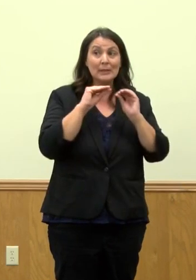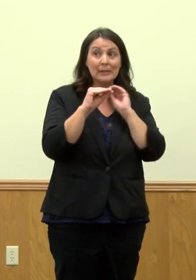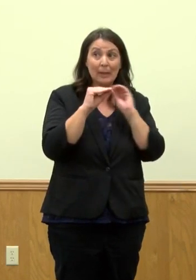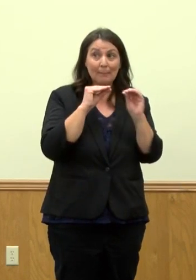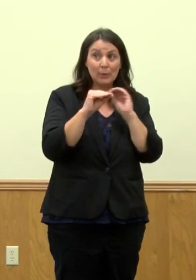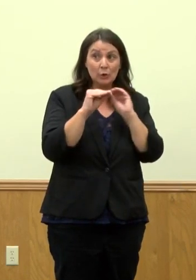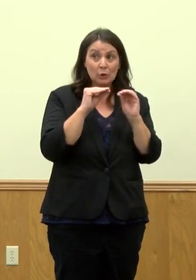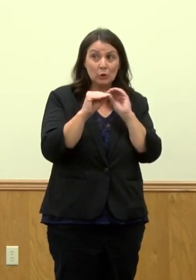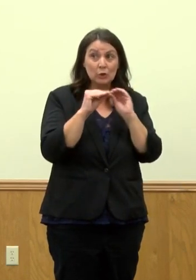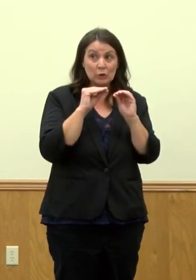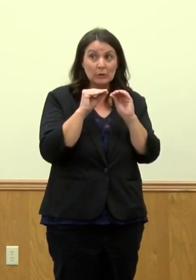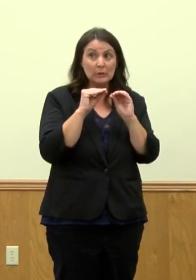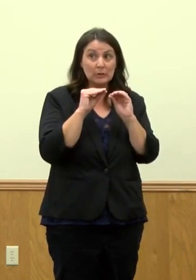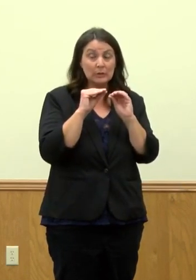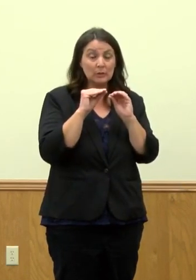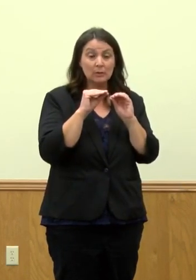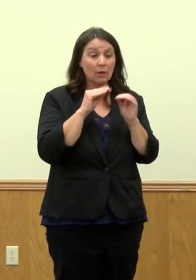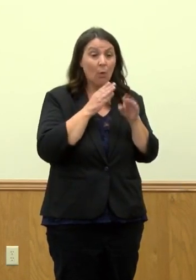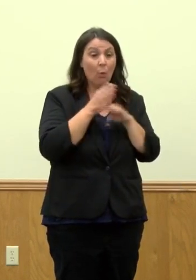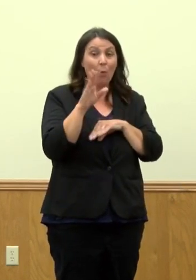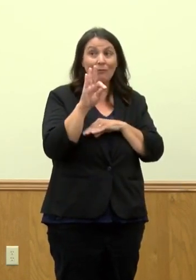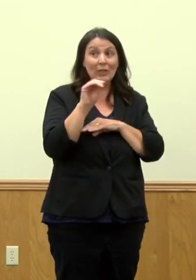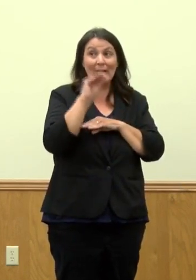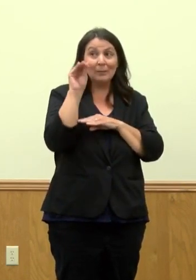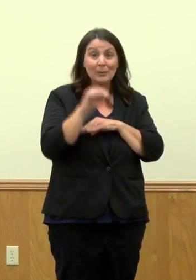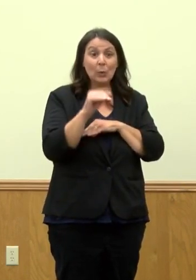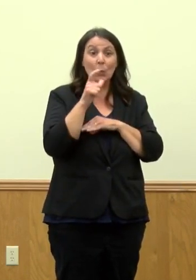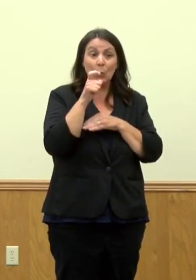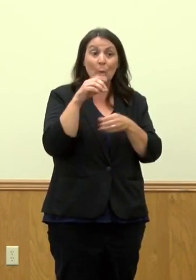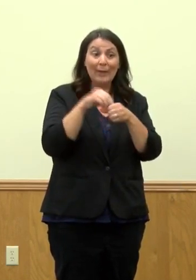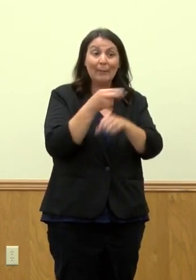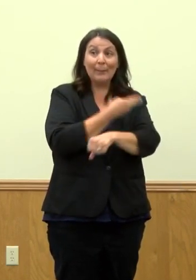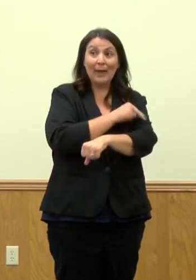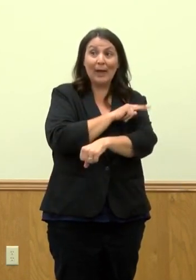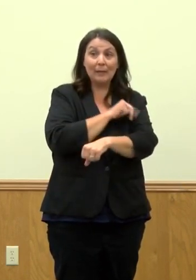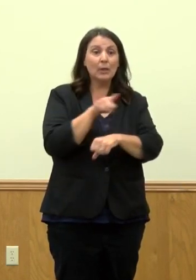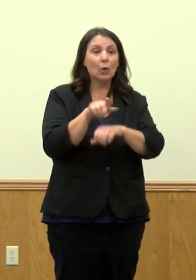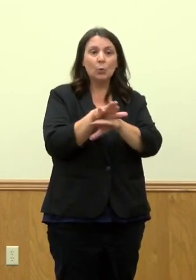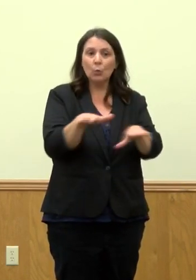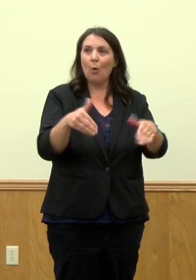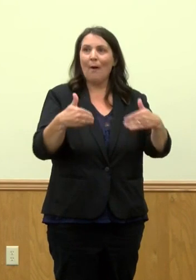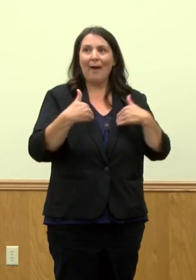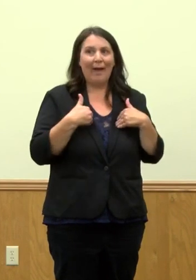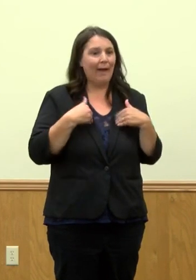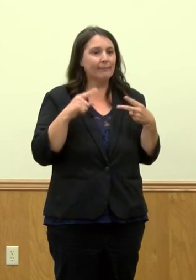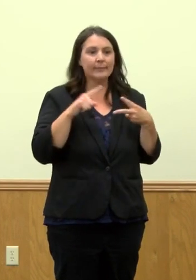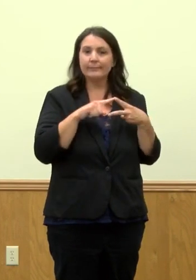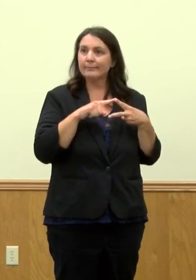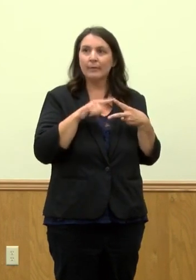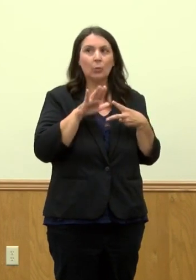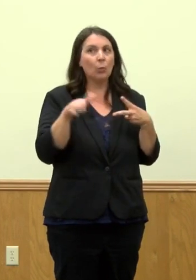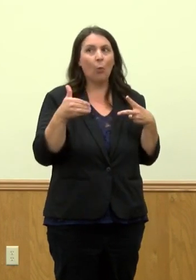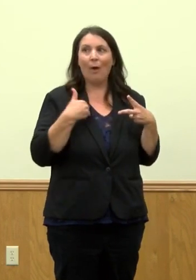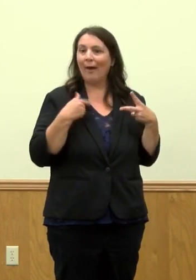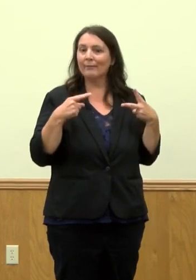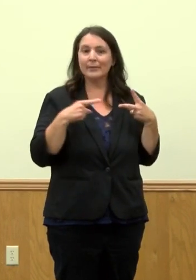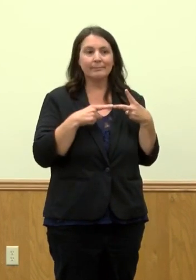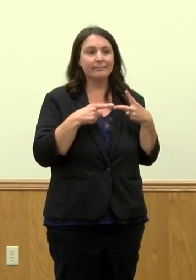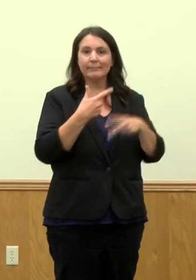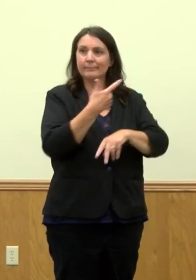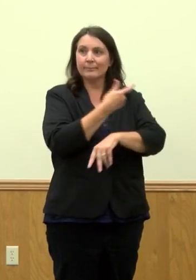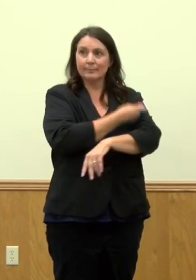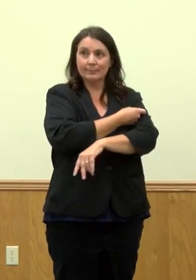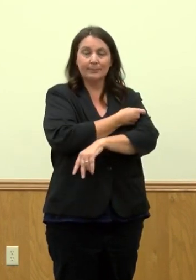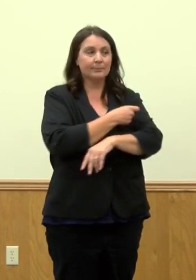cases versus just hospitalization, over 90 percent of our hospitalization cases are unvaccinated individuals. And we are going to